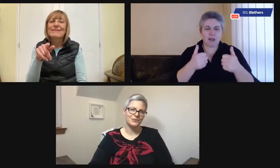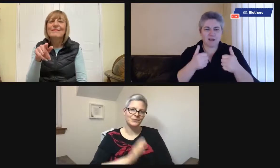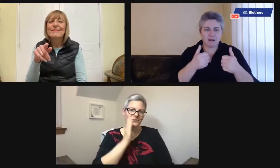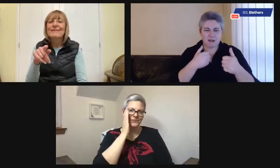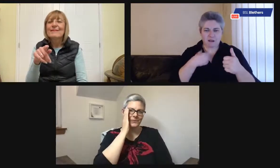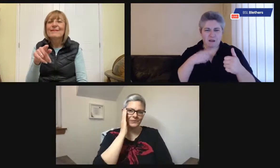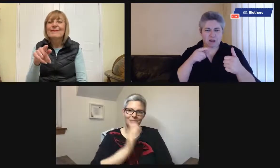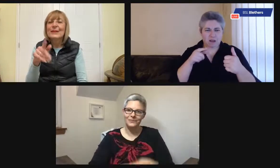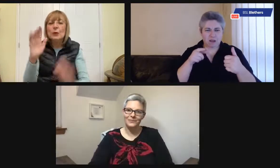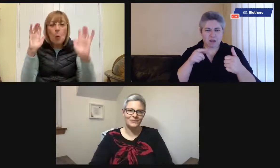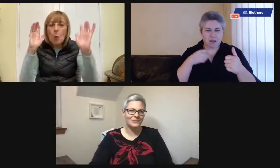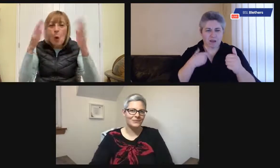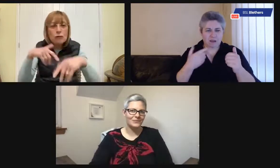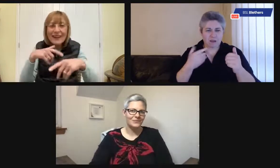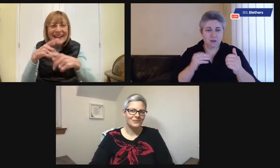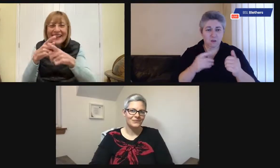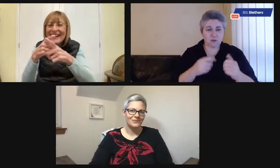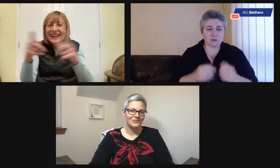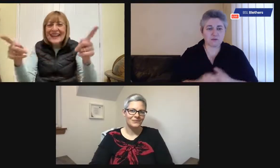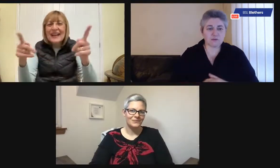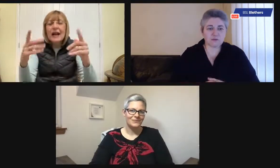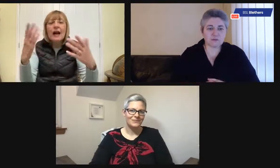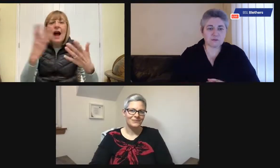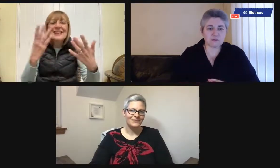very useful and really enjoyable for a person with dementia.